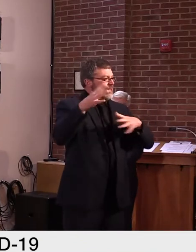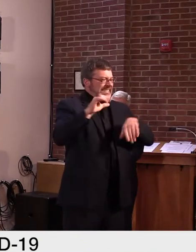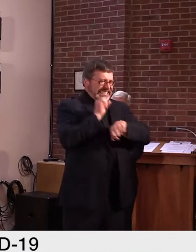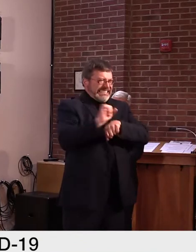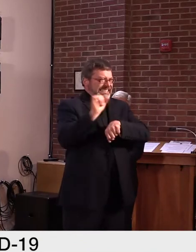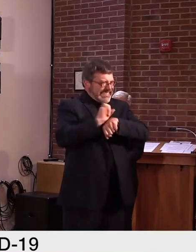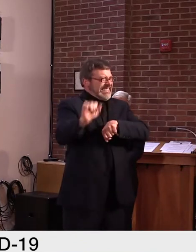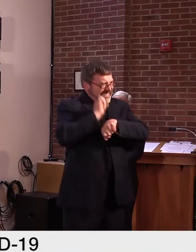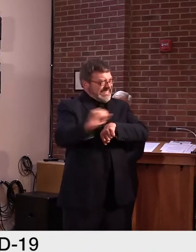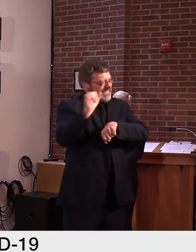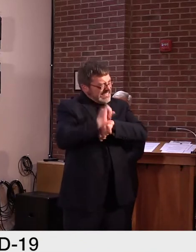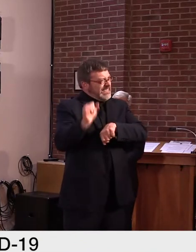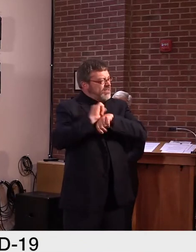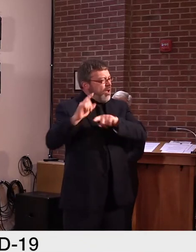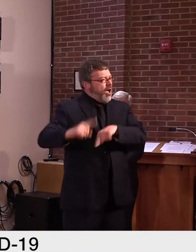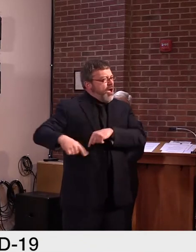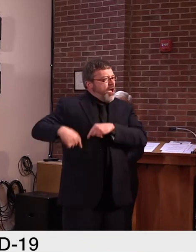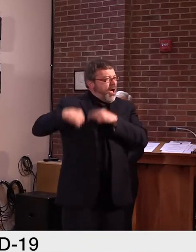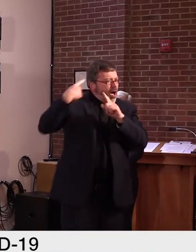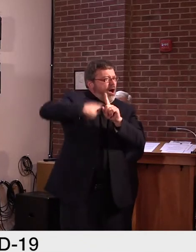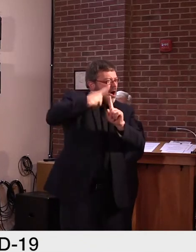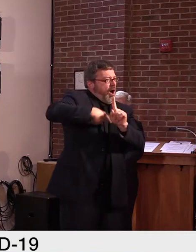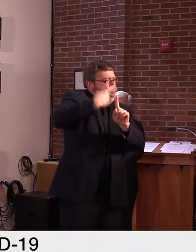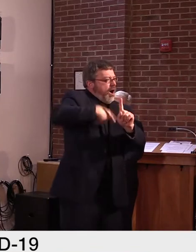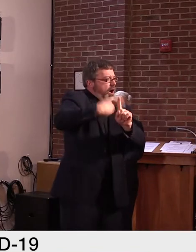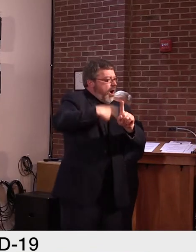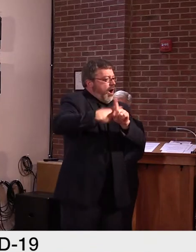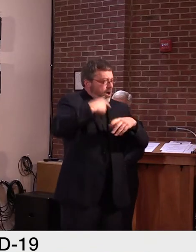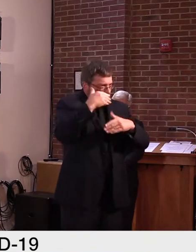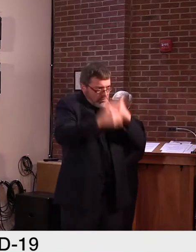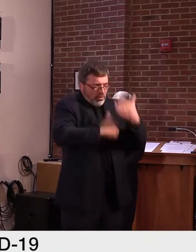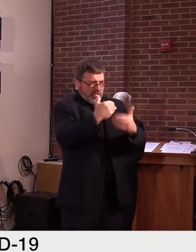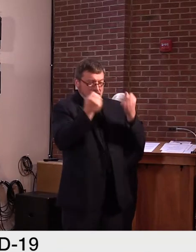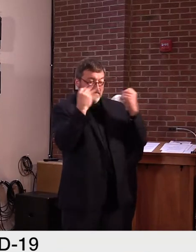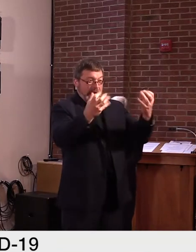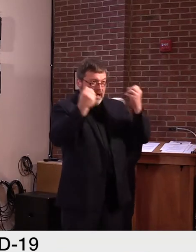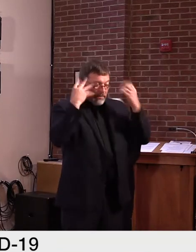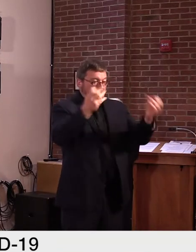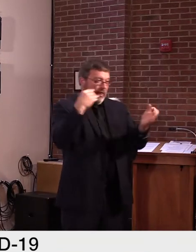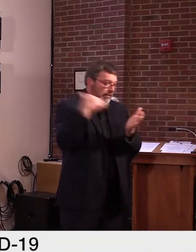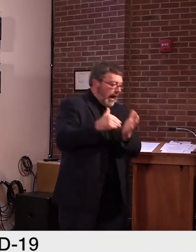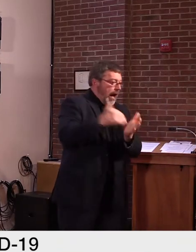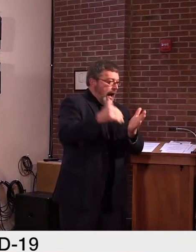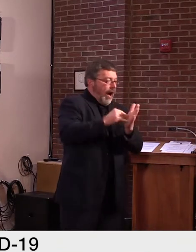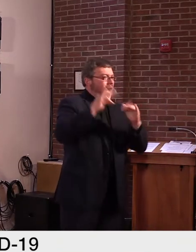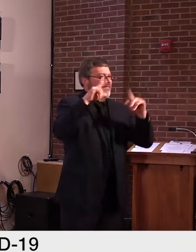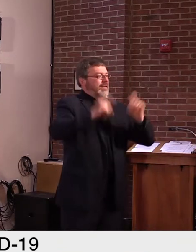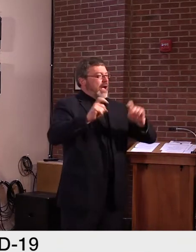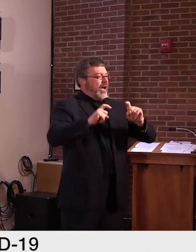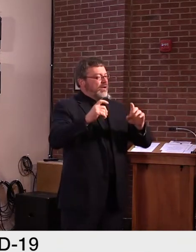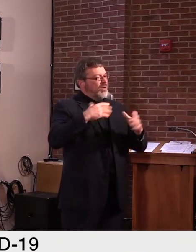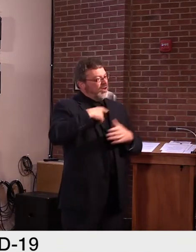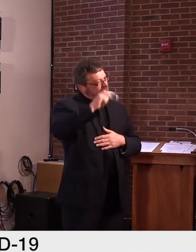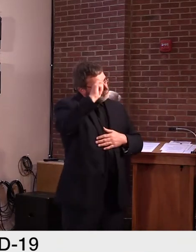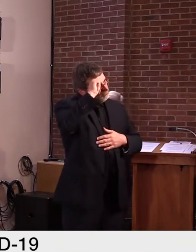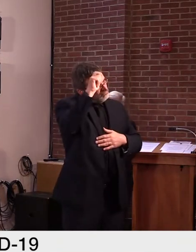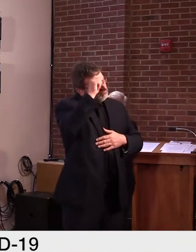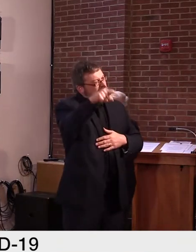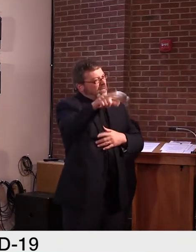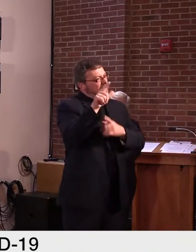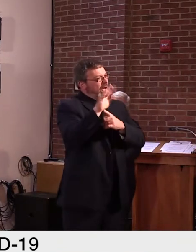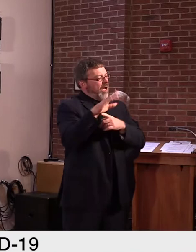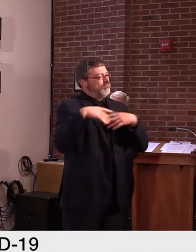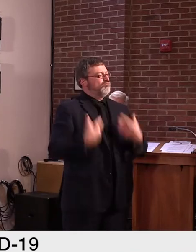months at a time to process, analyze, and report out on the test samples taken from, so far,